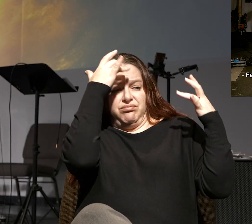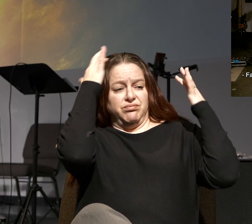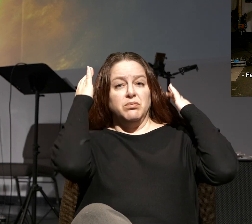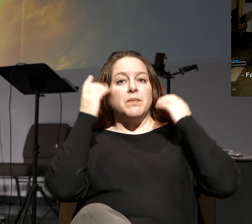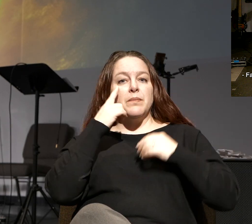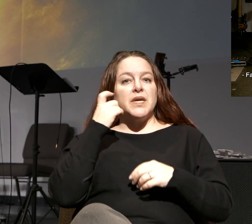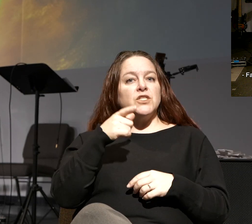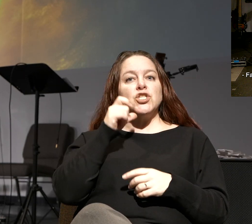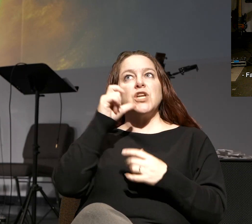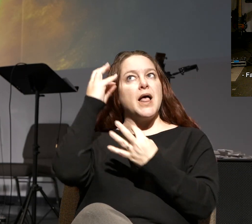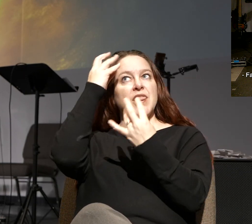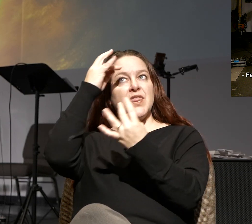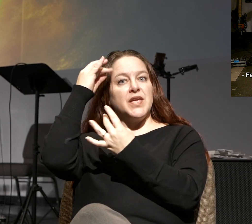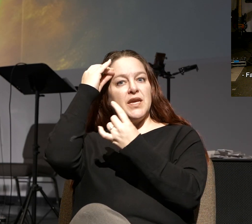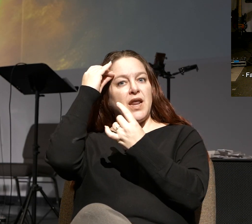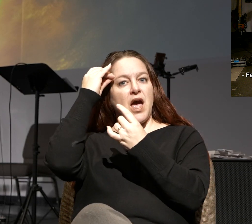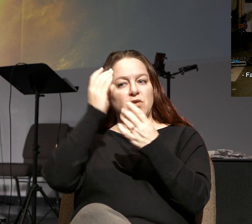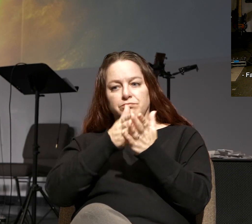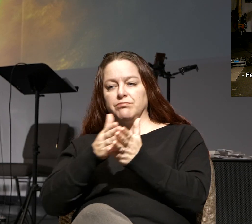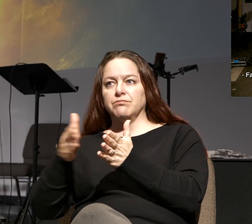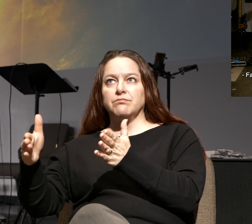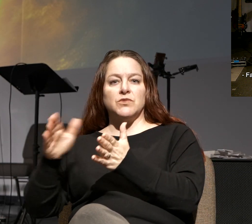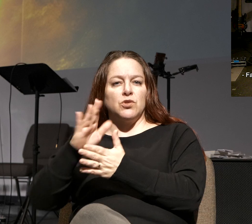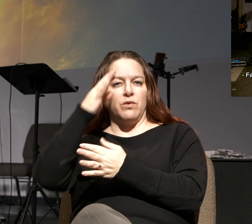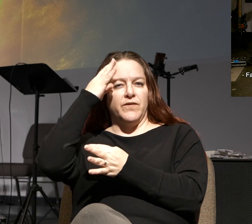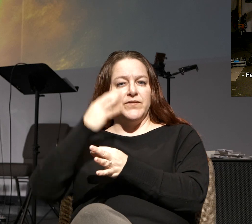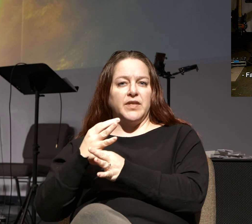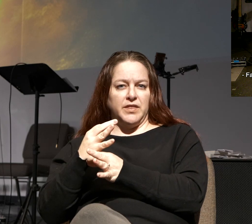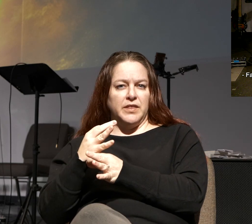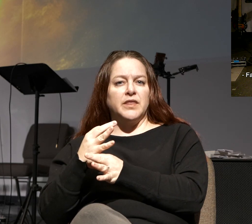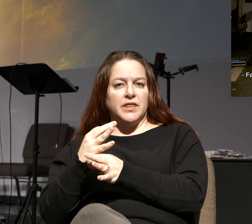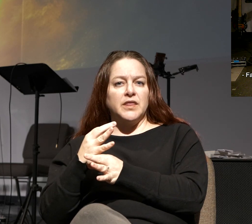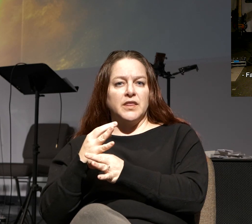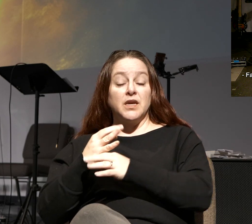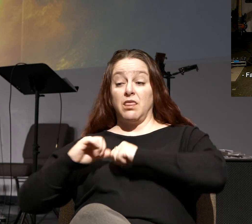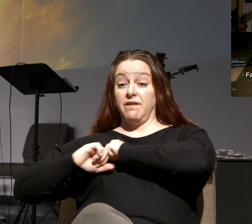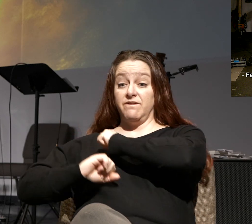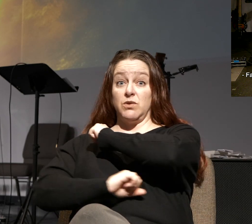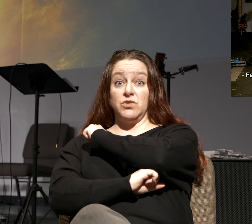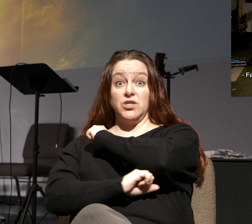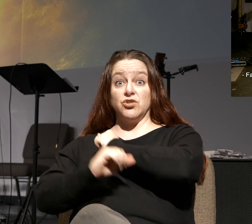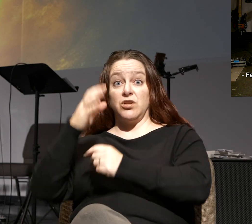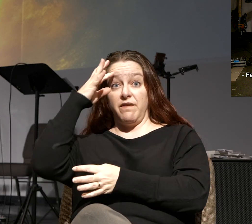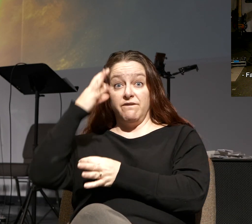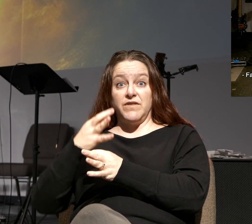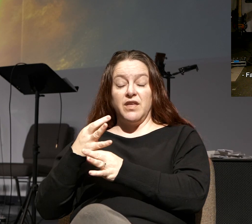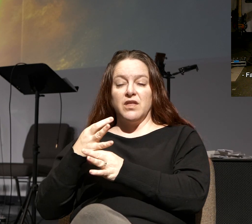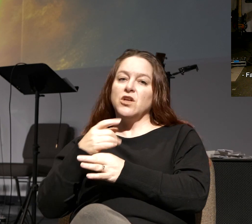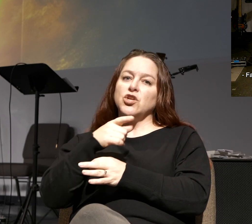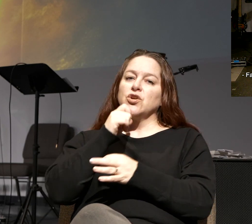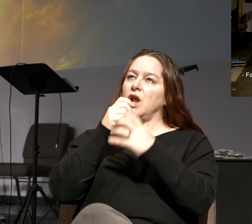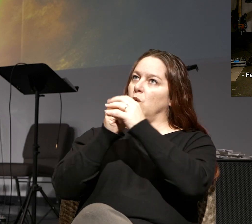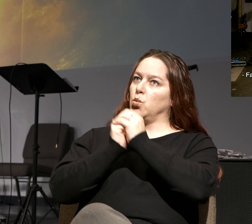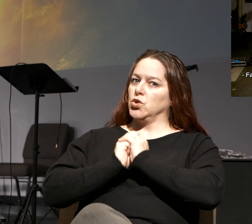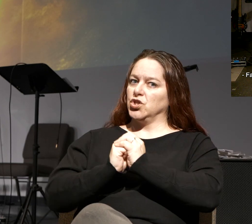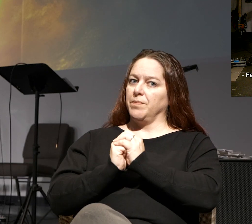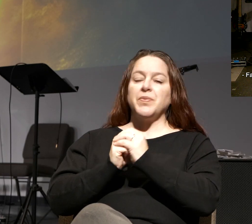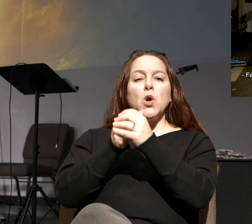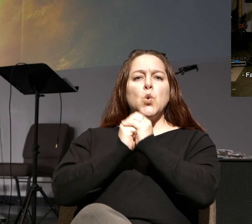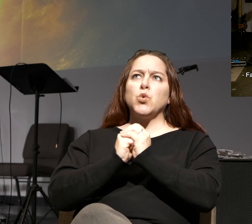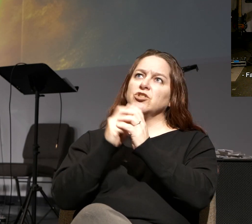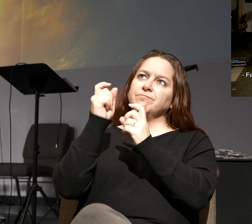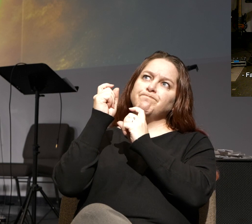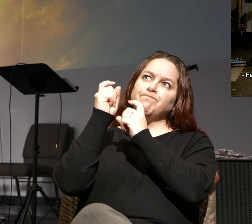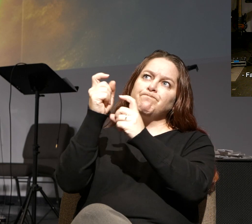it's because you're not thinking out the implications of your faith. So the foundation of faith, or you're not worshiping God. Worship is ascribing